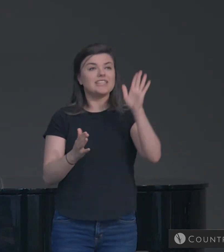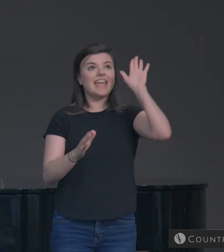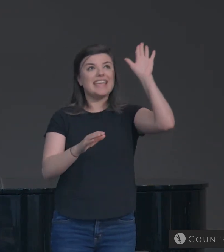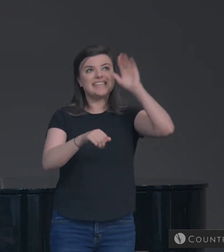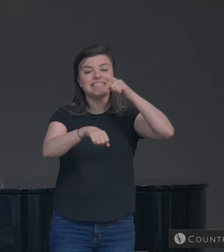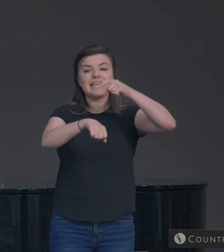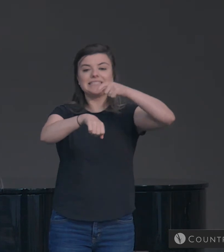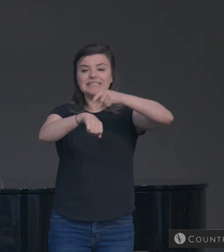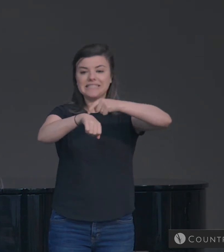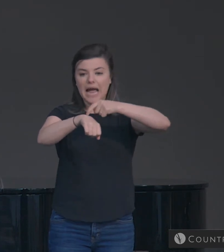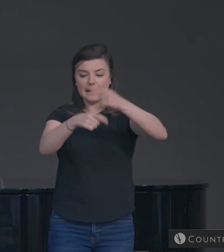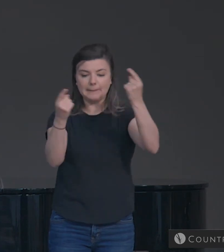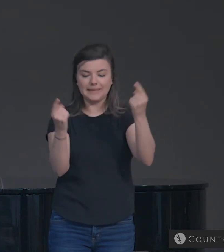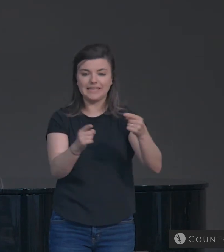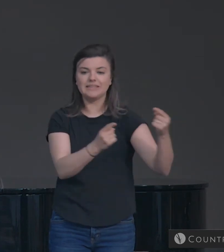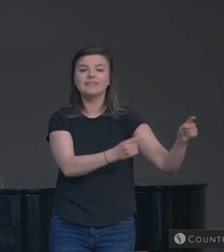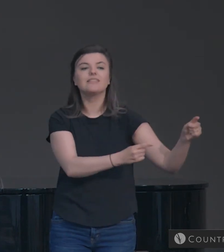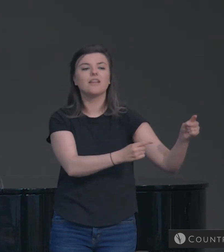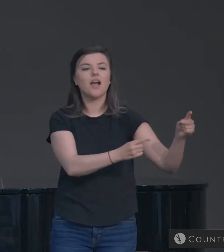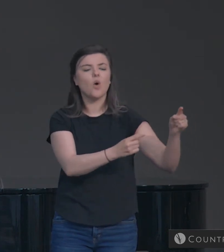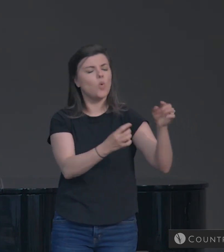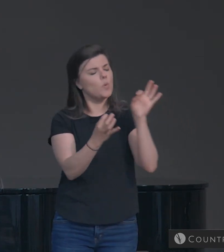is perfect.